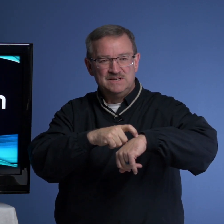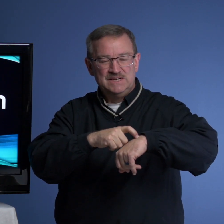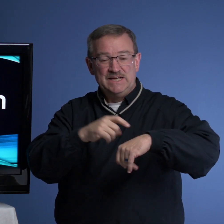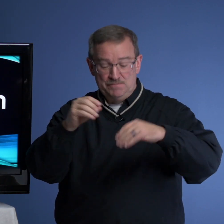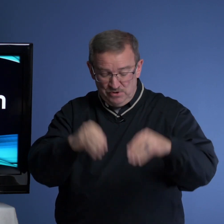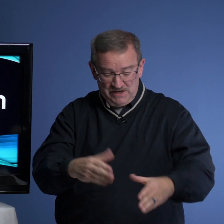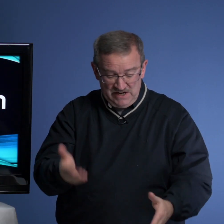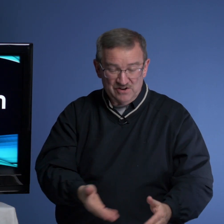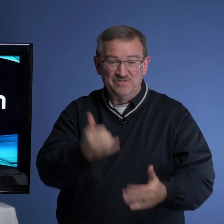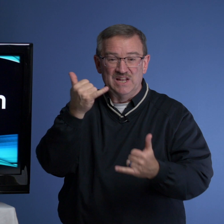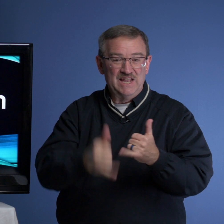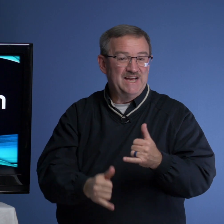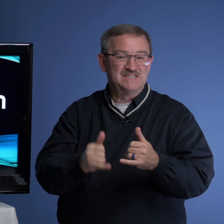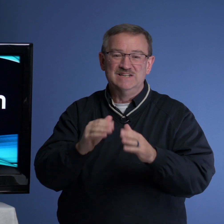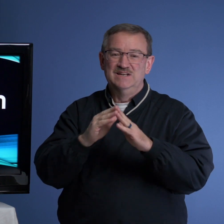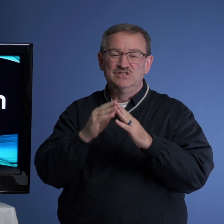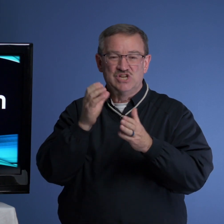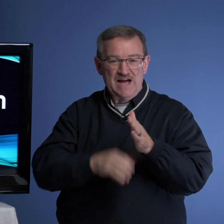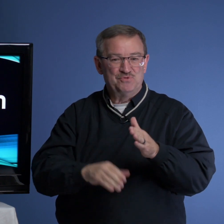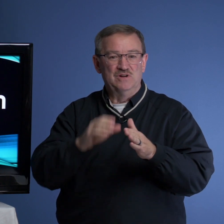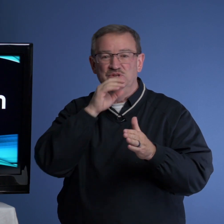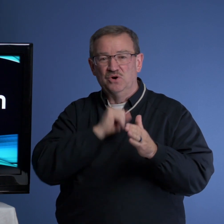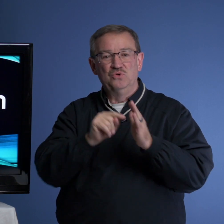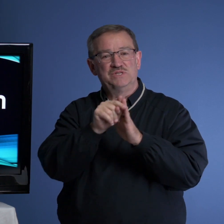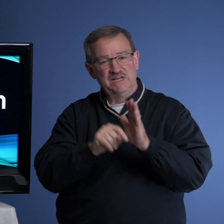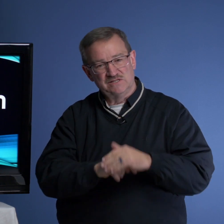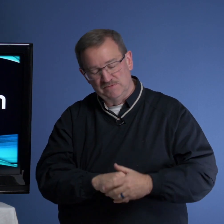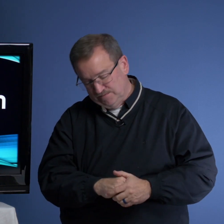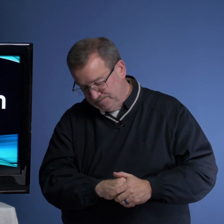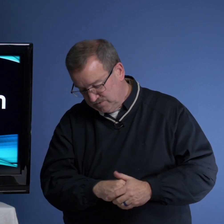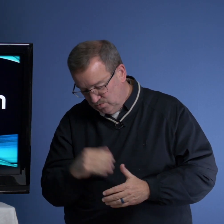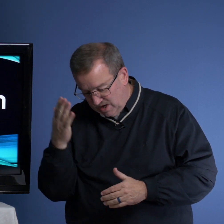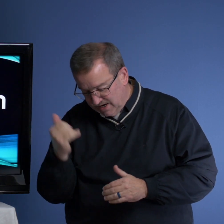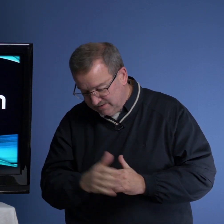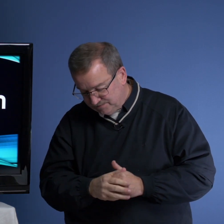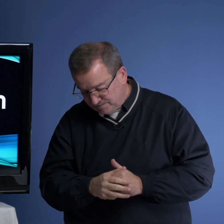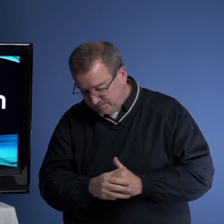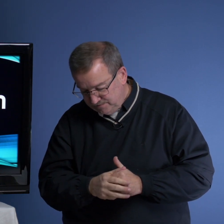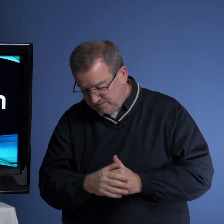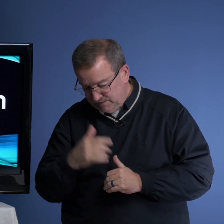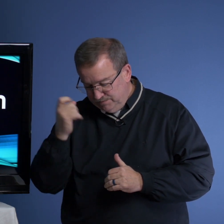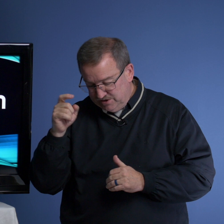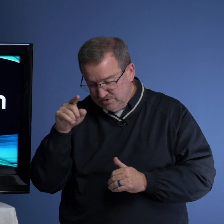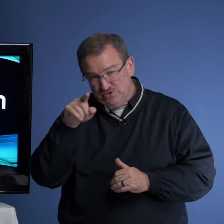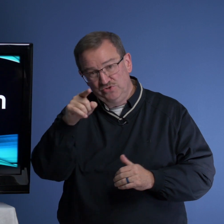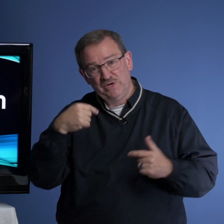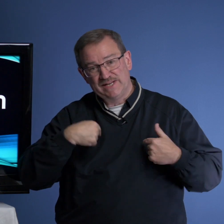He put it here in the last chapter of the Old Testament. Why? Because you and